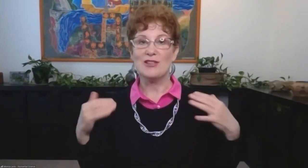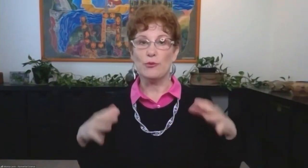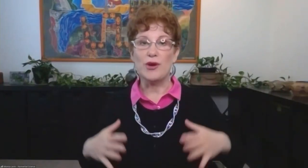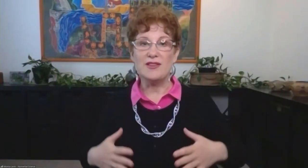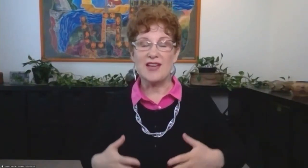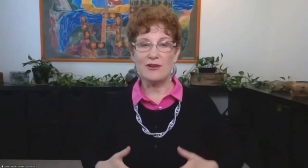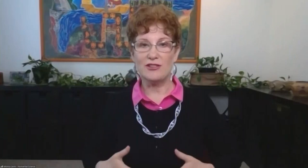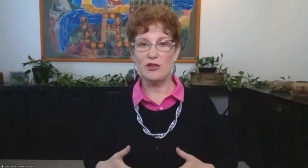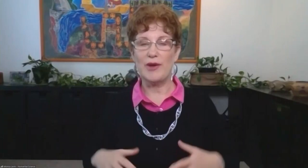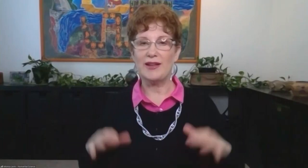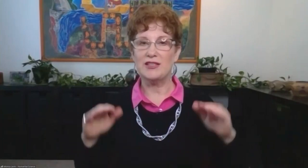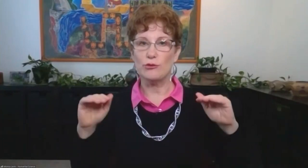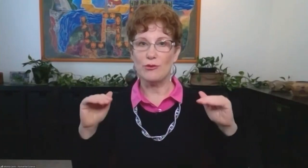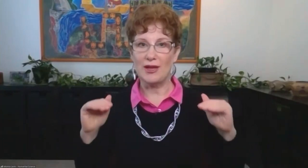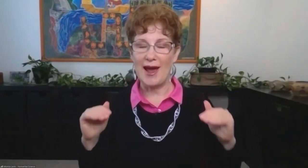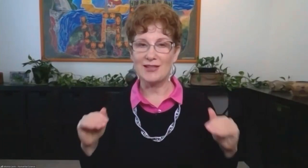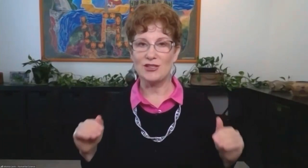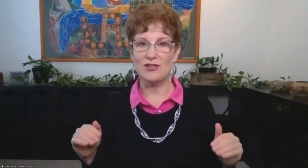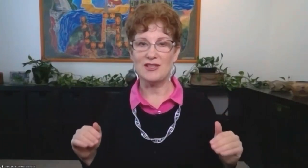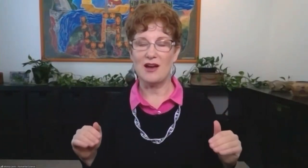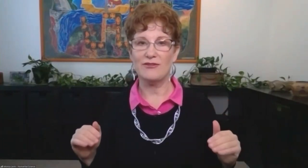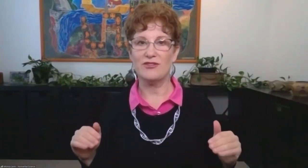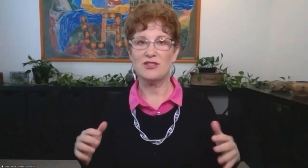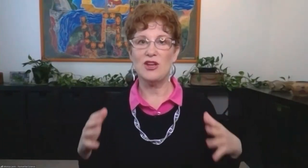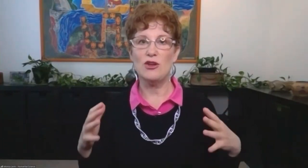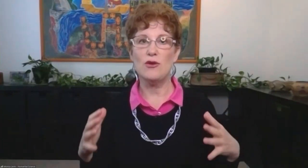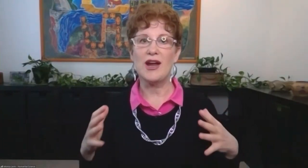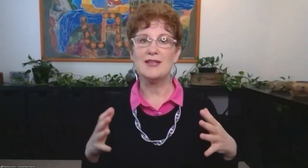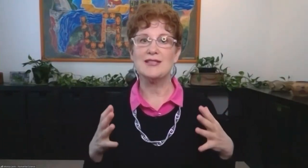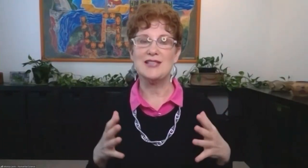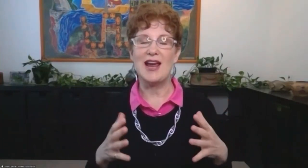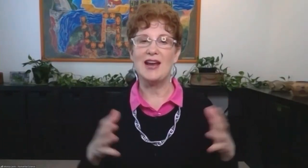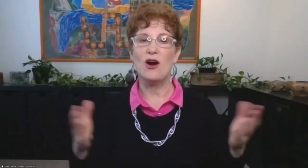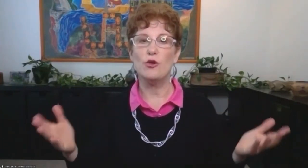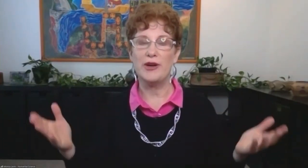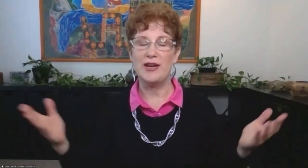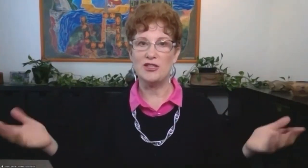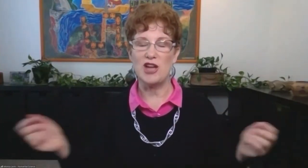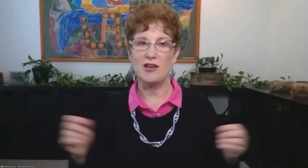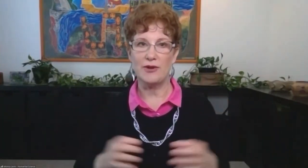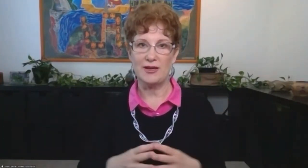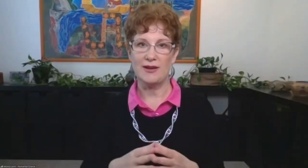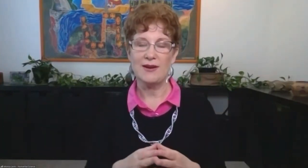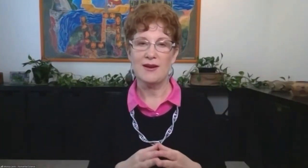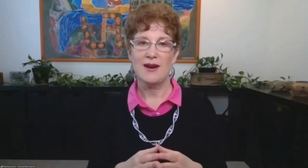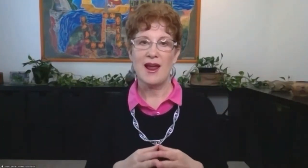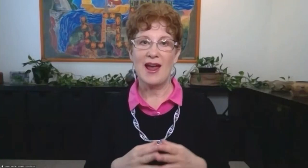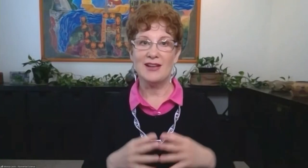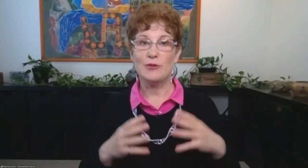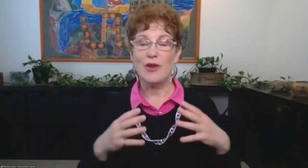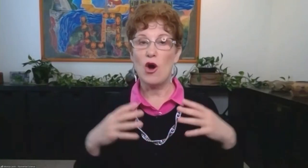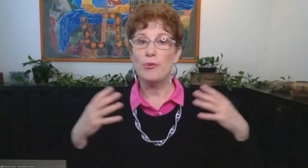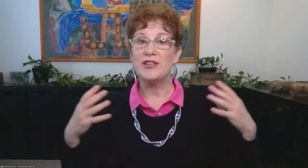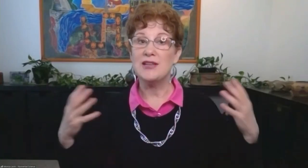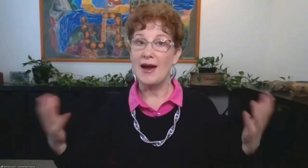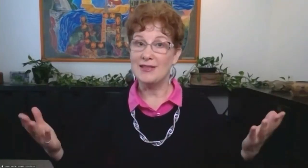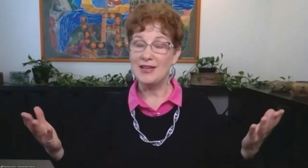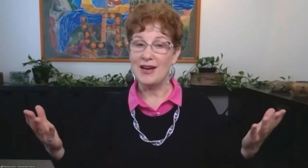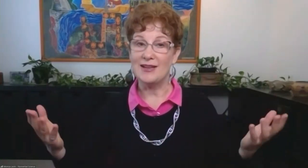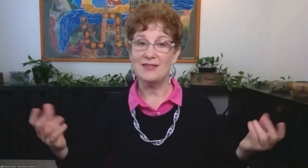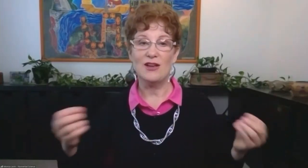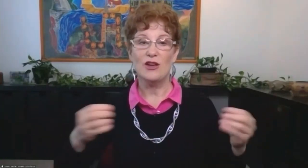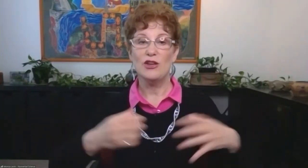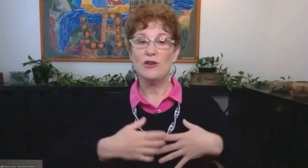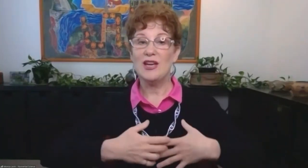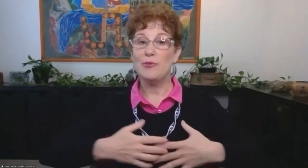So breathe down into your belly to relax yourself so that you can stay open and genuine. And to be open to